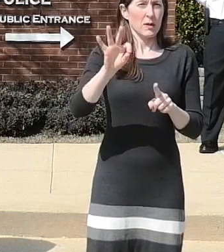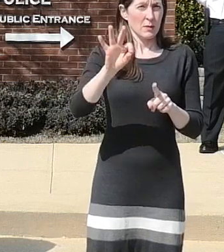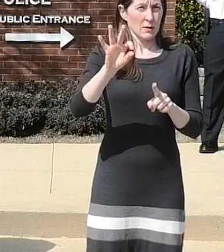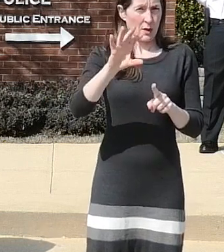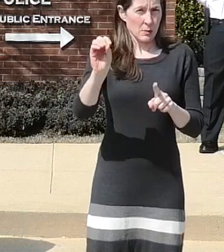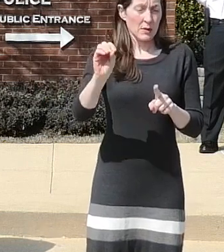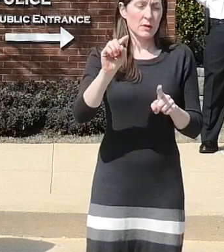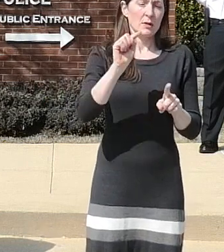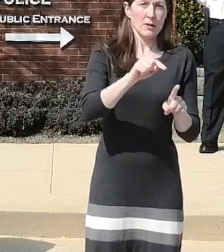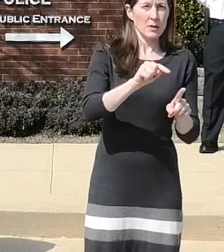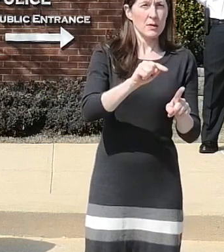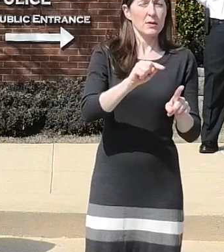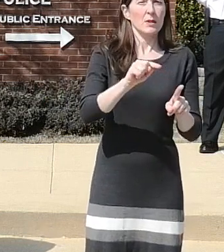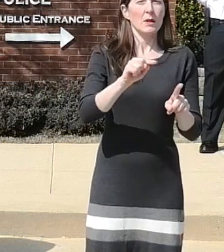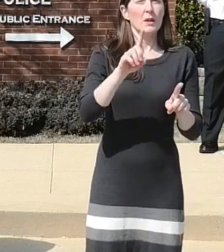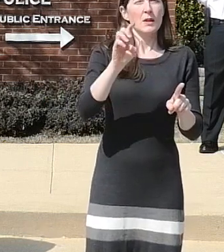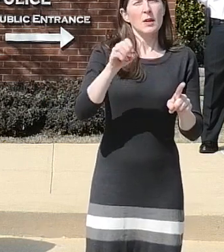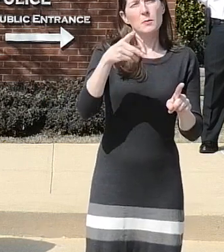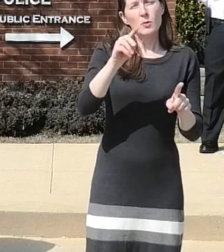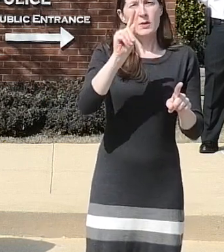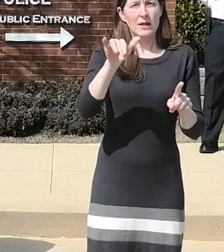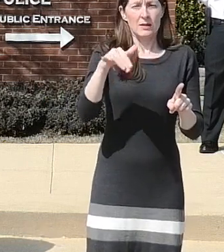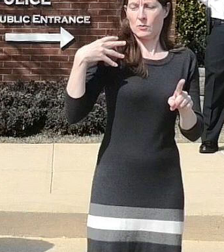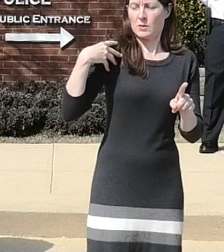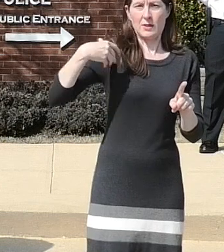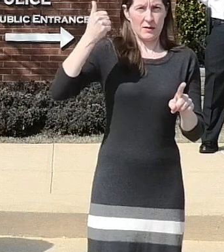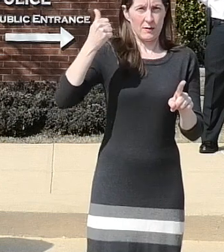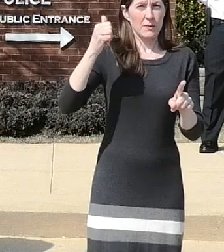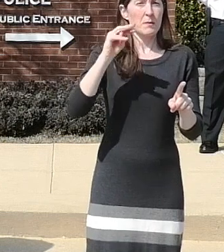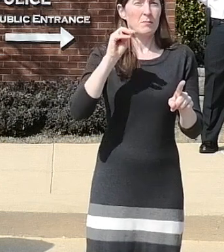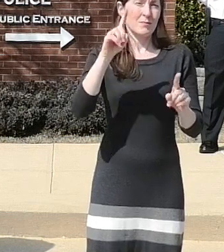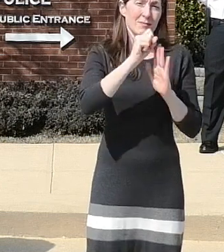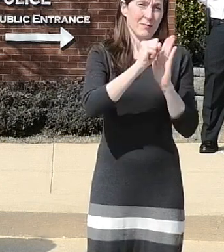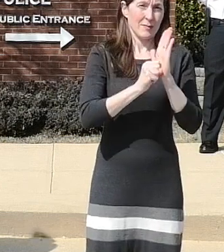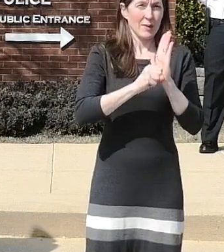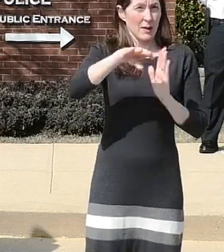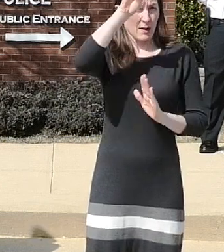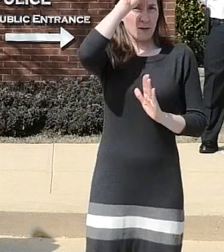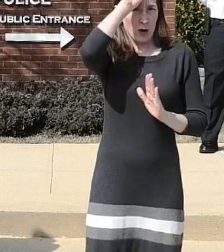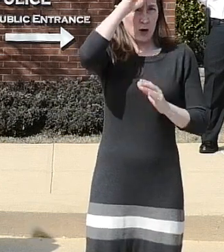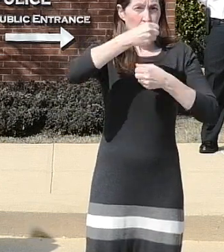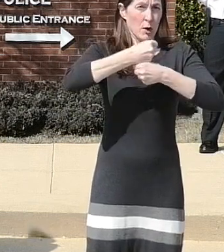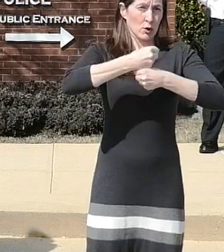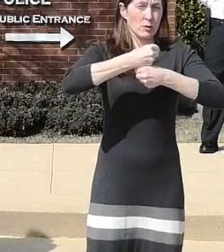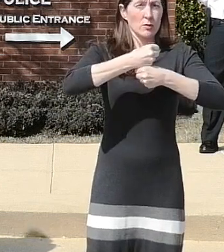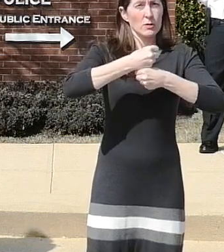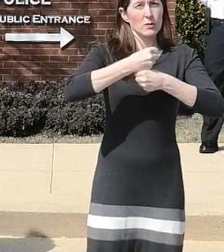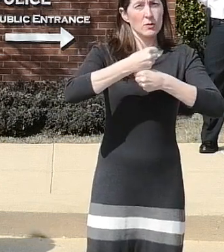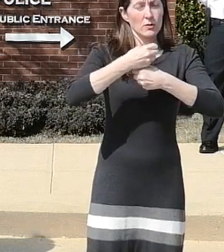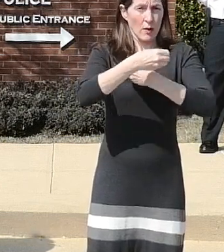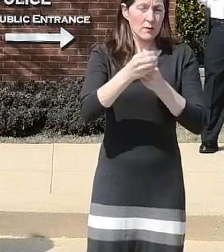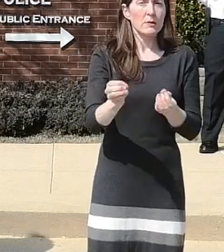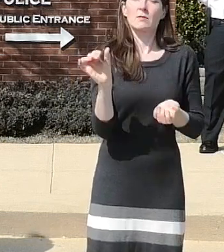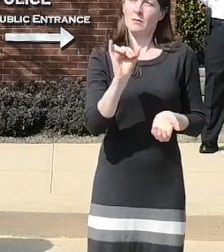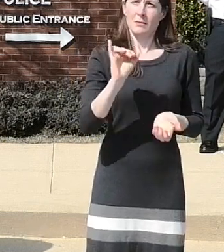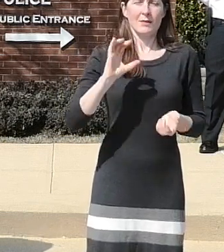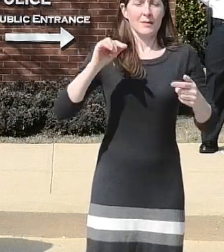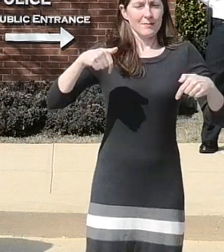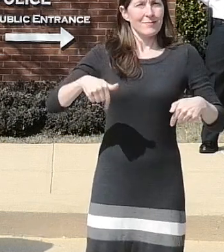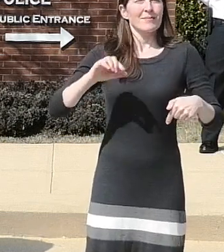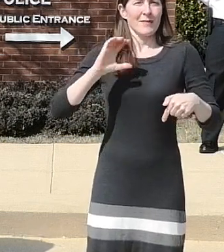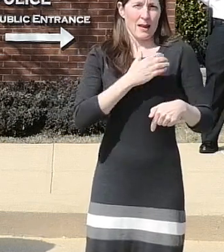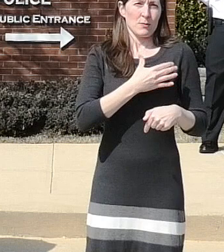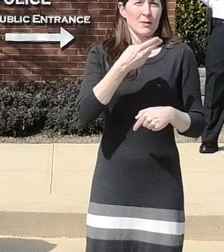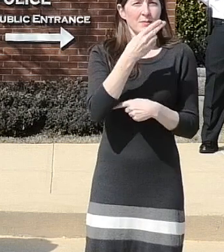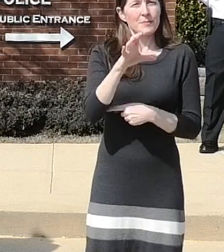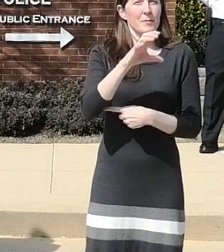deputy chief of maryland state fire marshal's office as well as our howard county police and fire